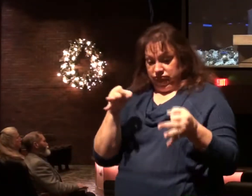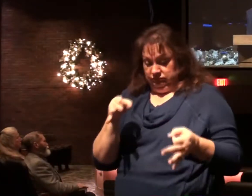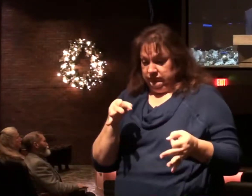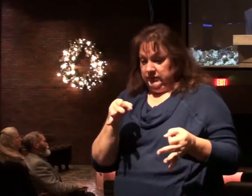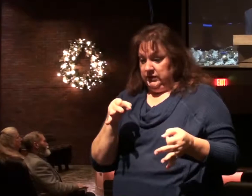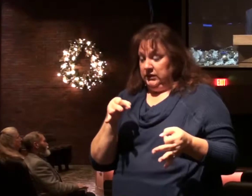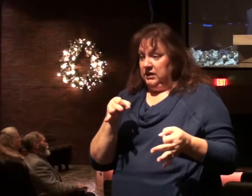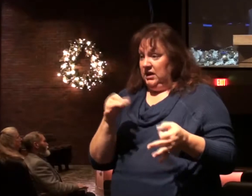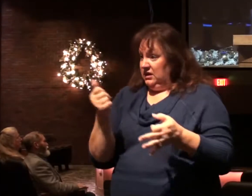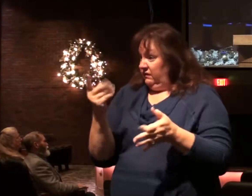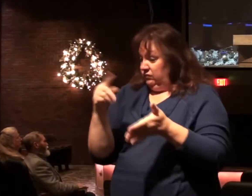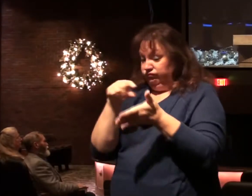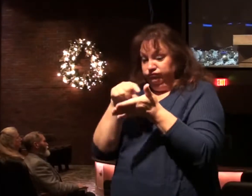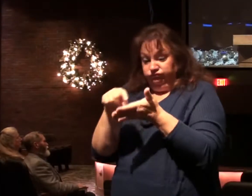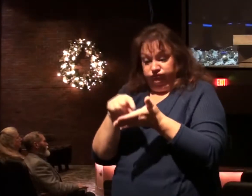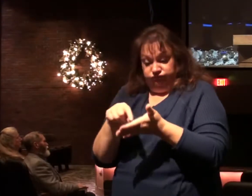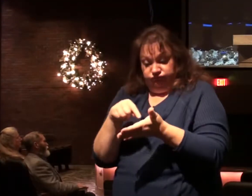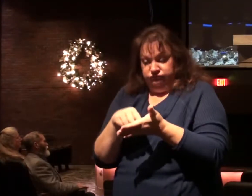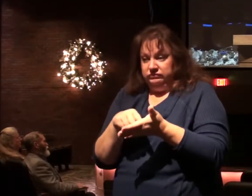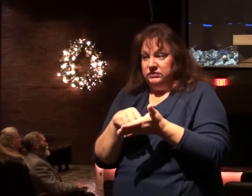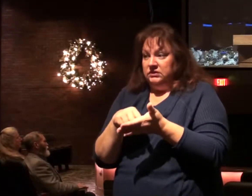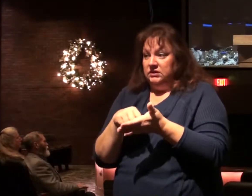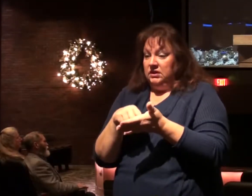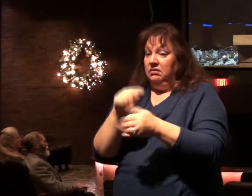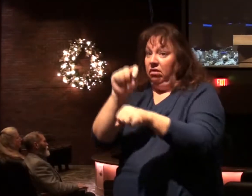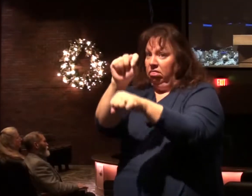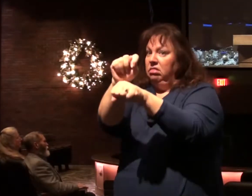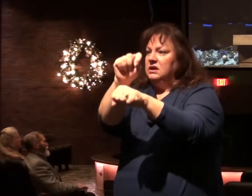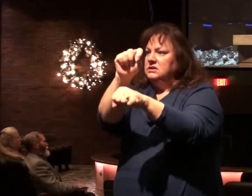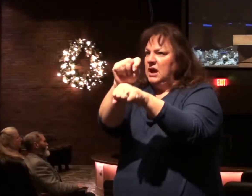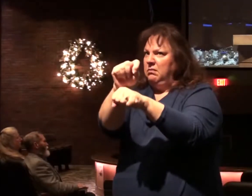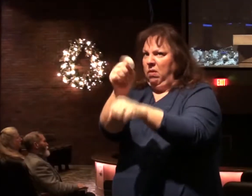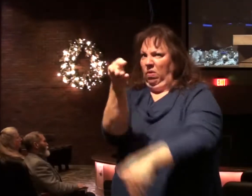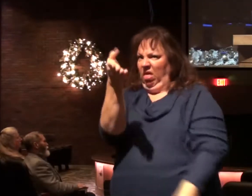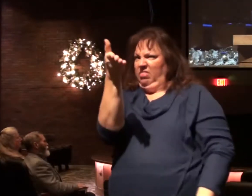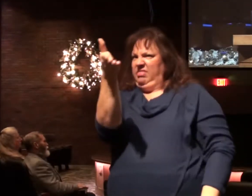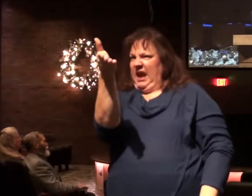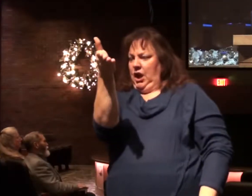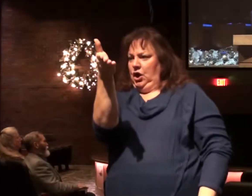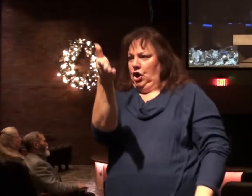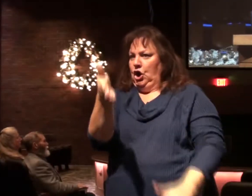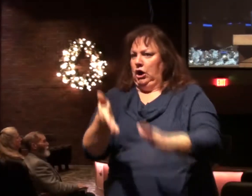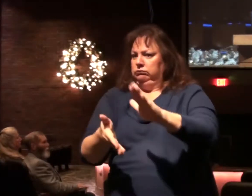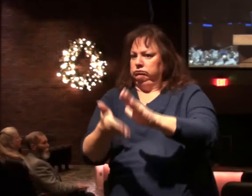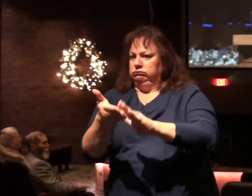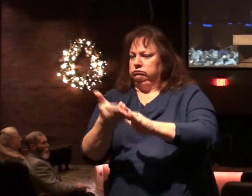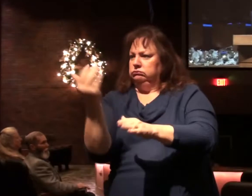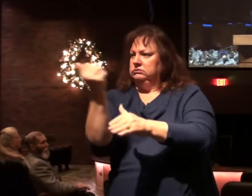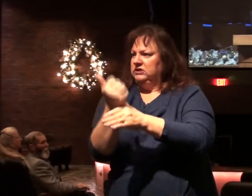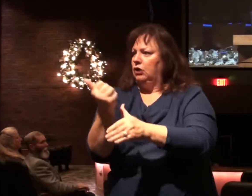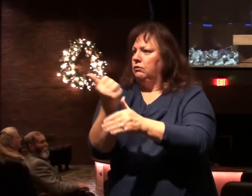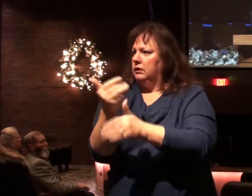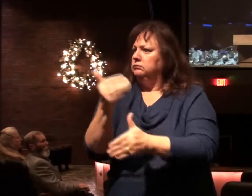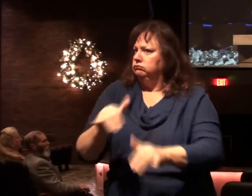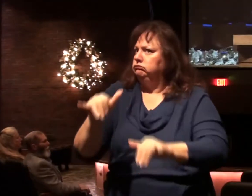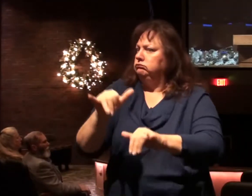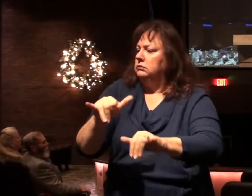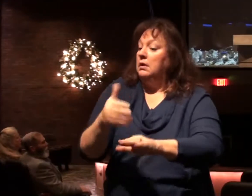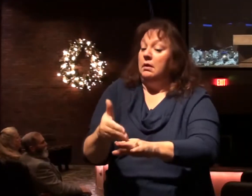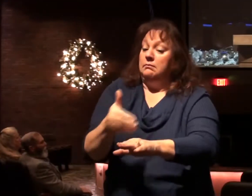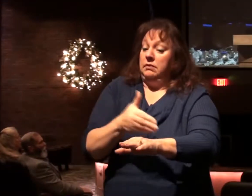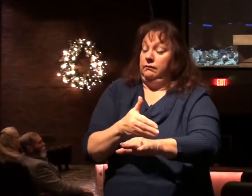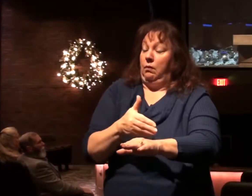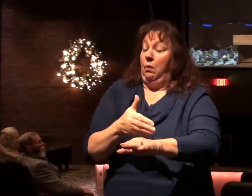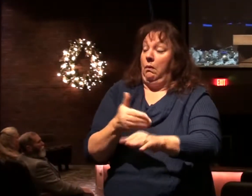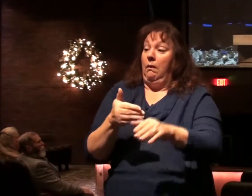those opening verses, that the temple will be in existence and operating by the time